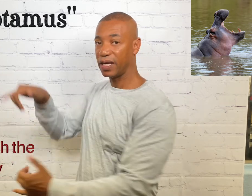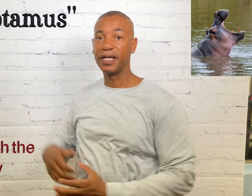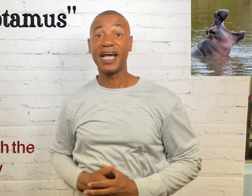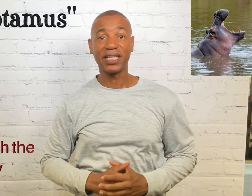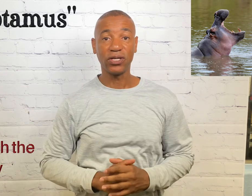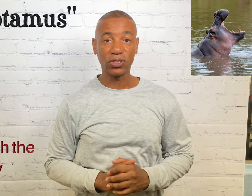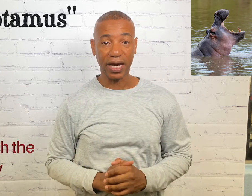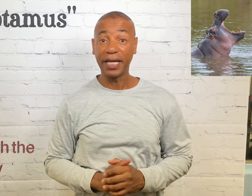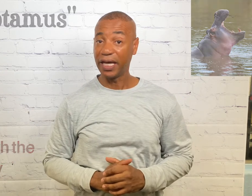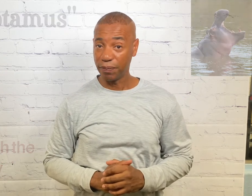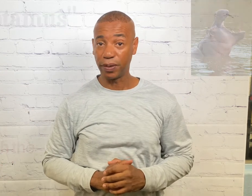That's how you sign hippo.